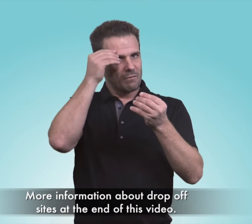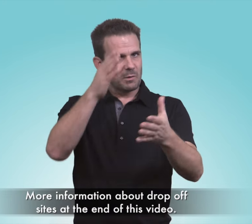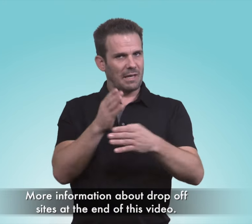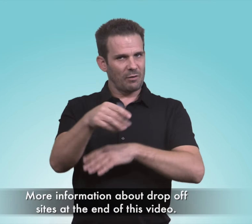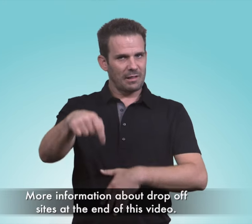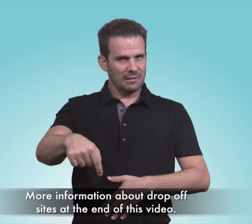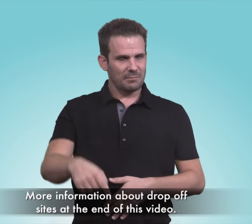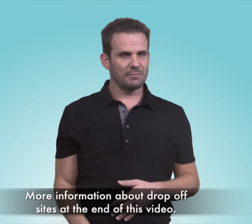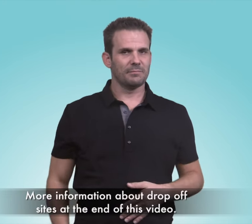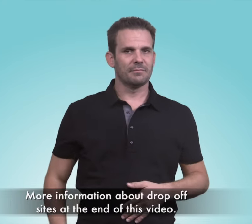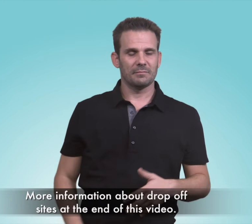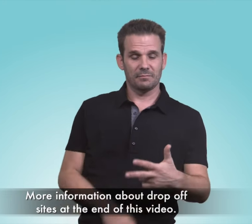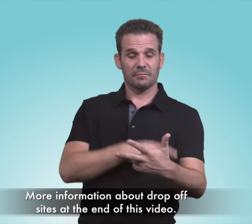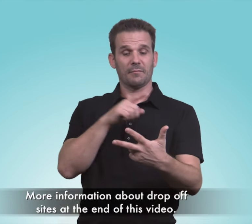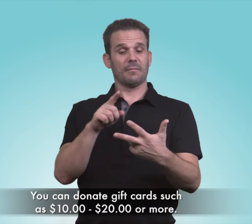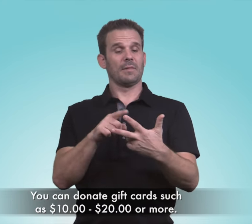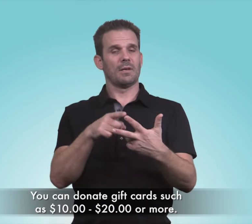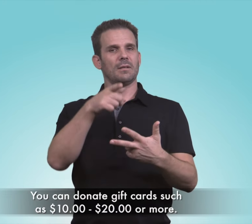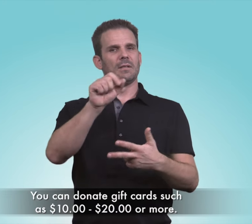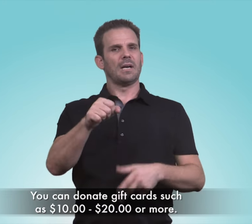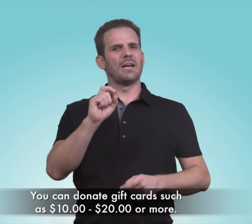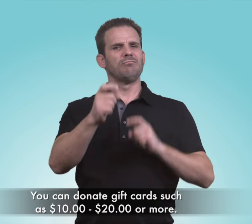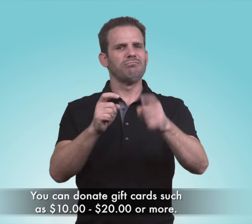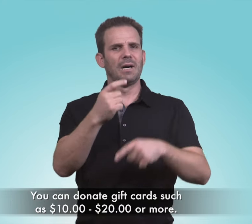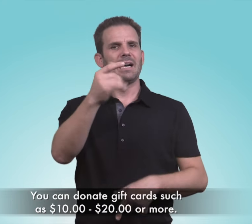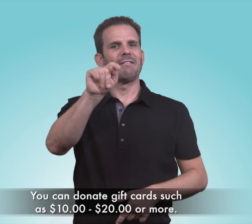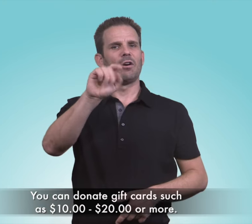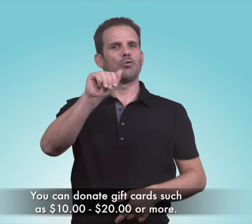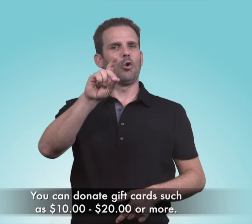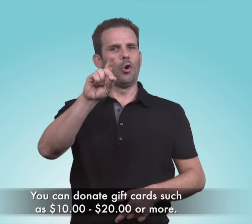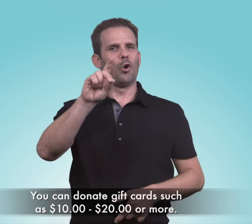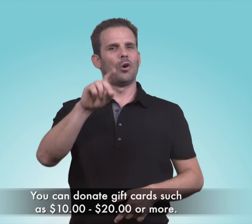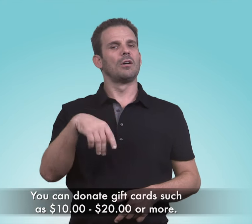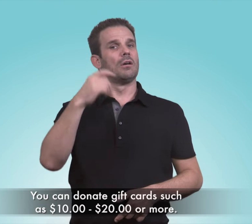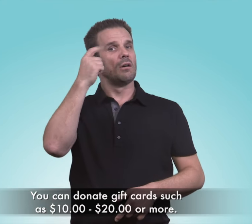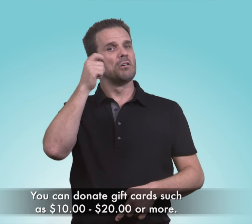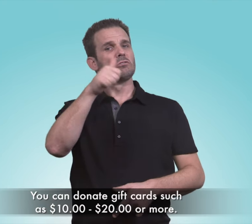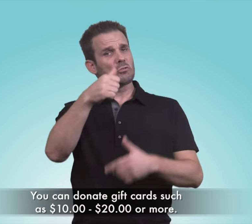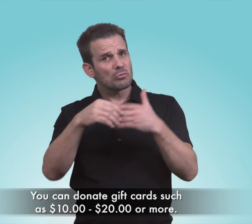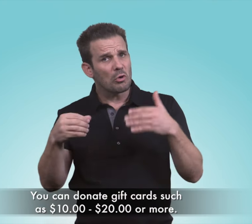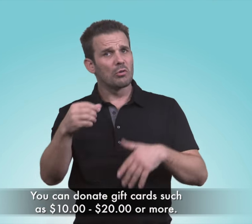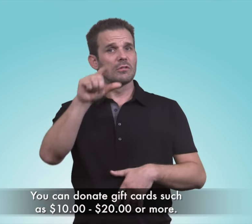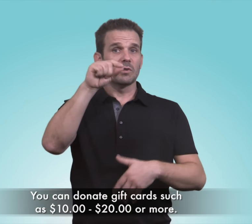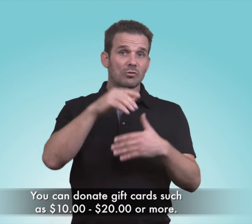More information about the drop-off sites will be listed at the end of the video. You can donate gift cards such as $10